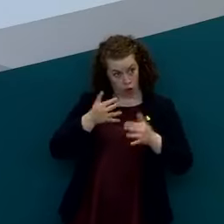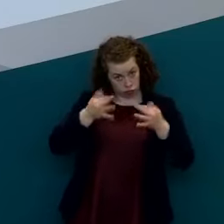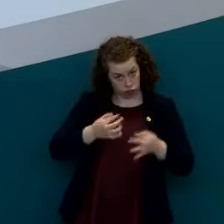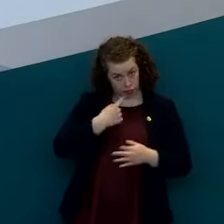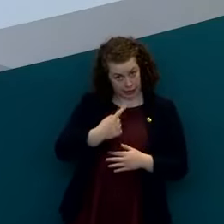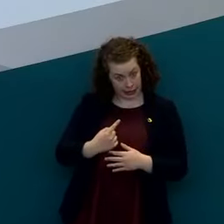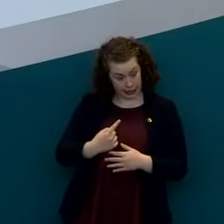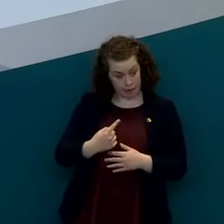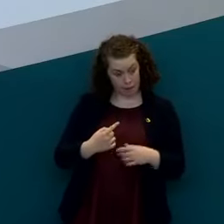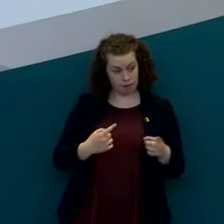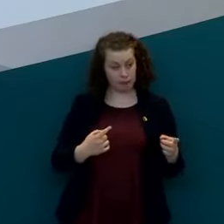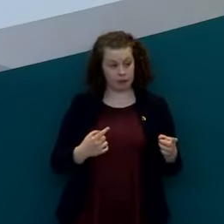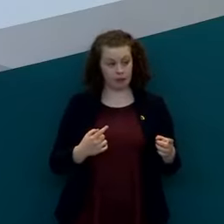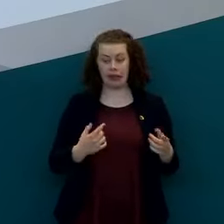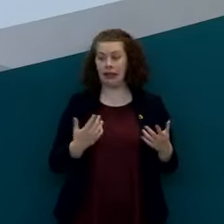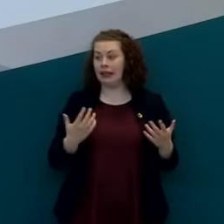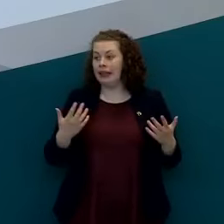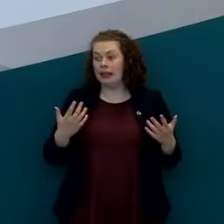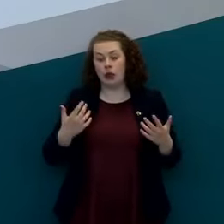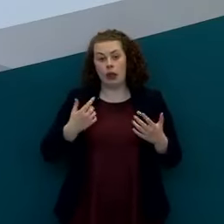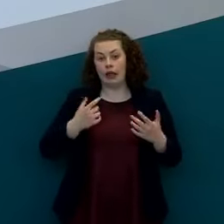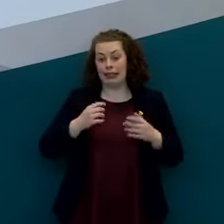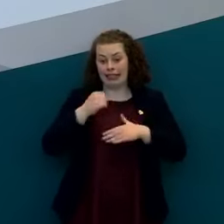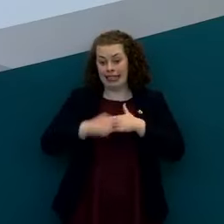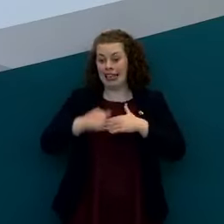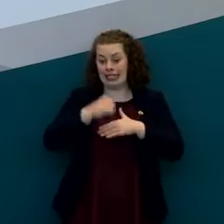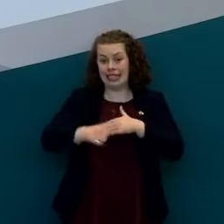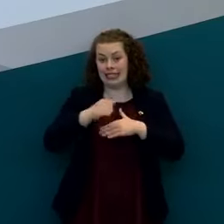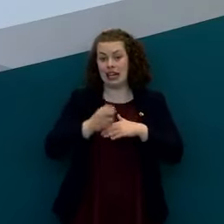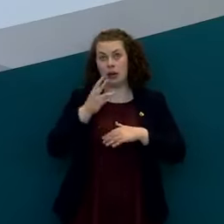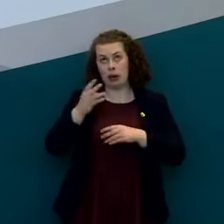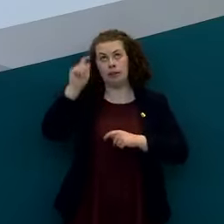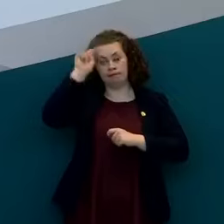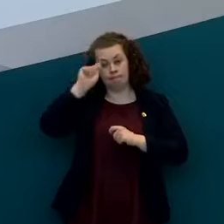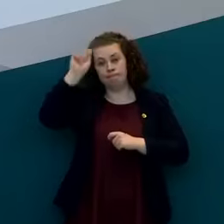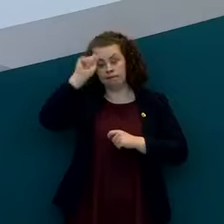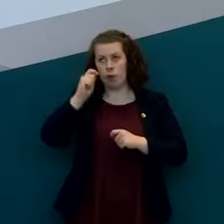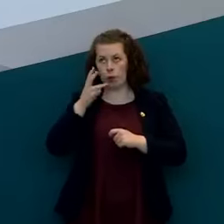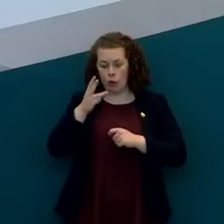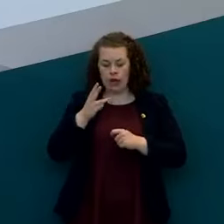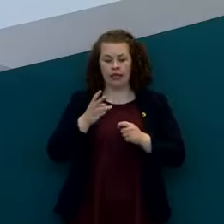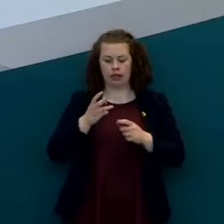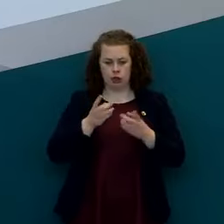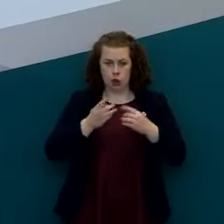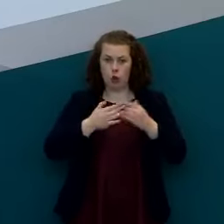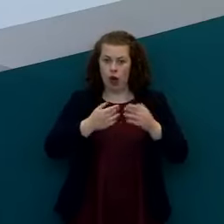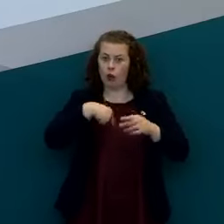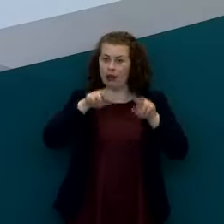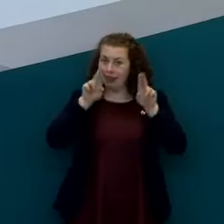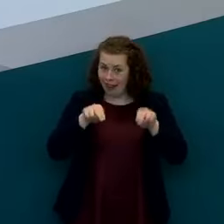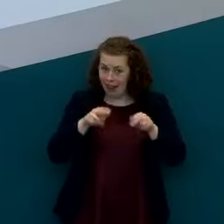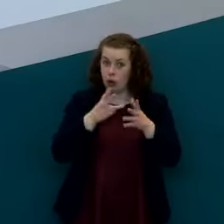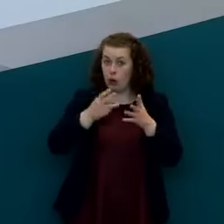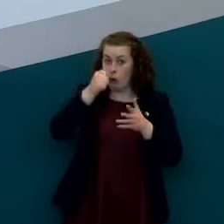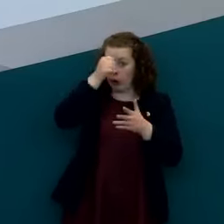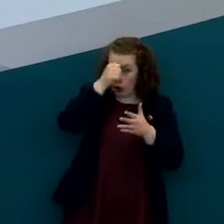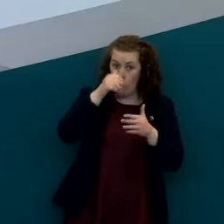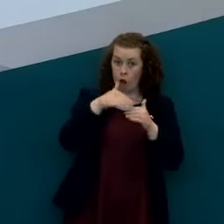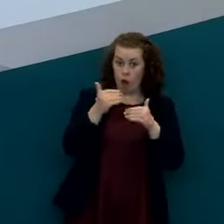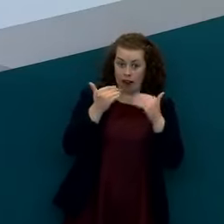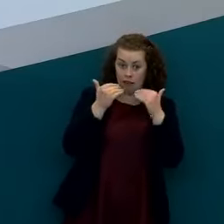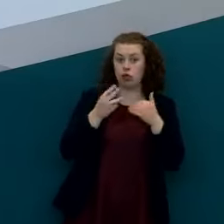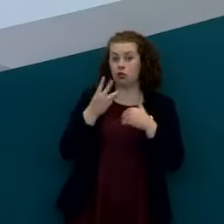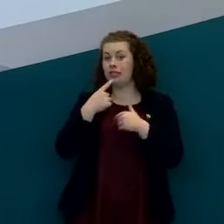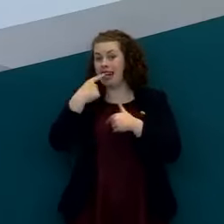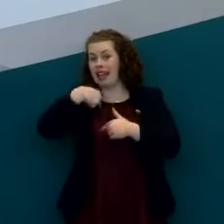so so as i say on an ongoing basis we'll continue to consider those issues we'll make all of the advice that we have available to our colleagues on a cross